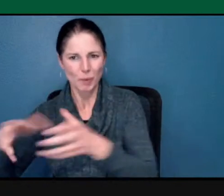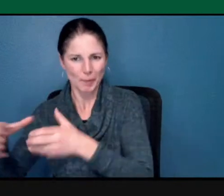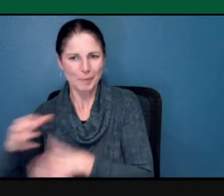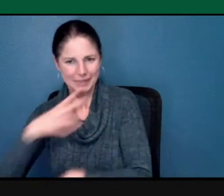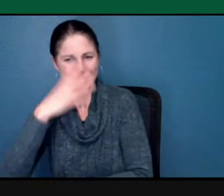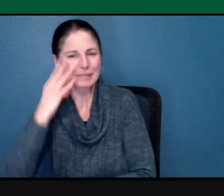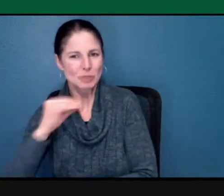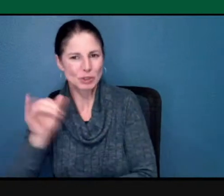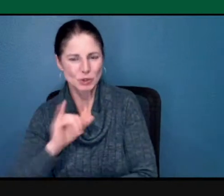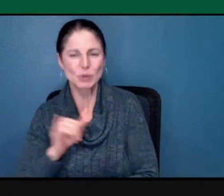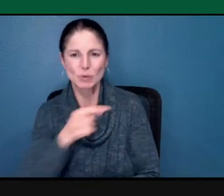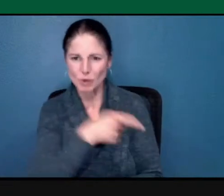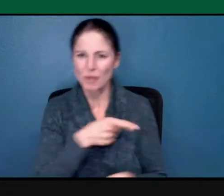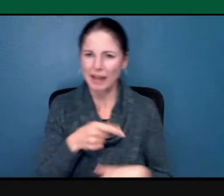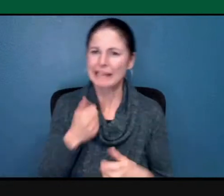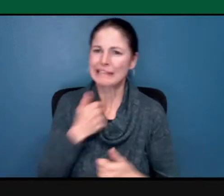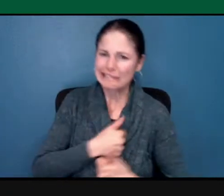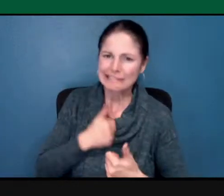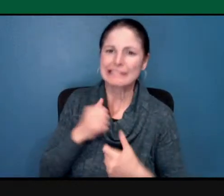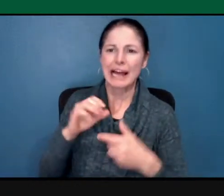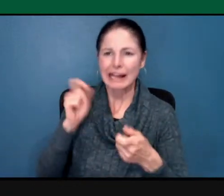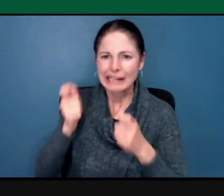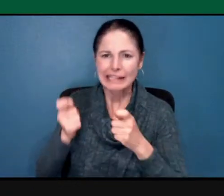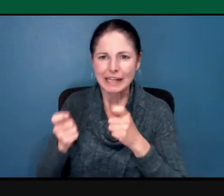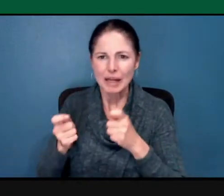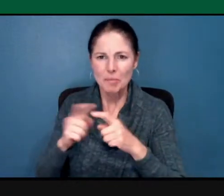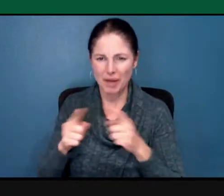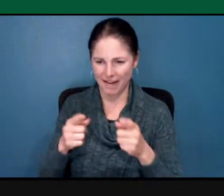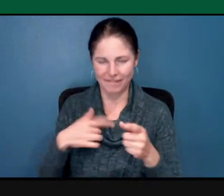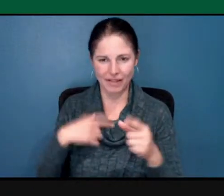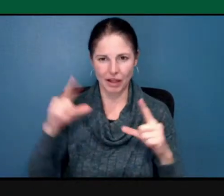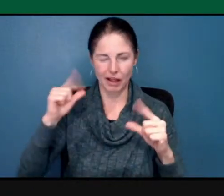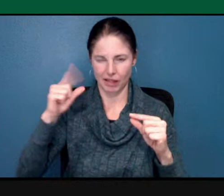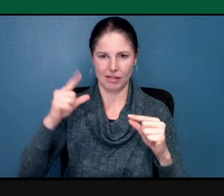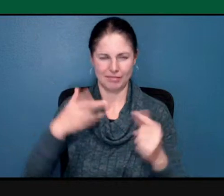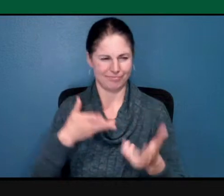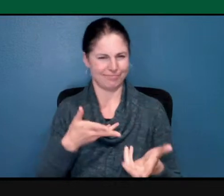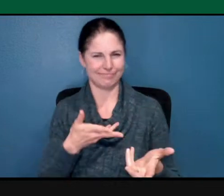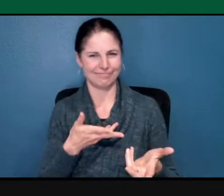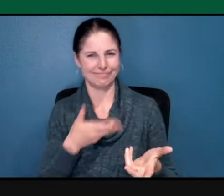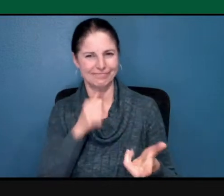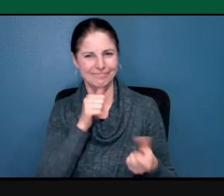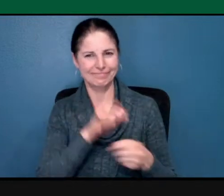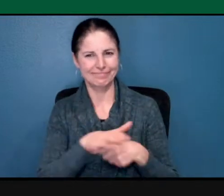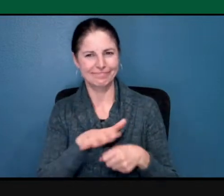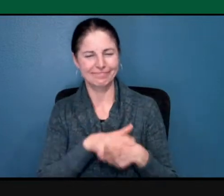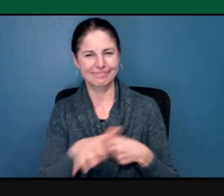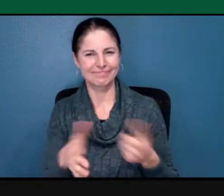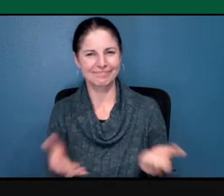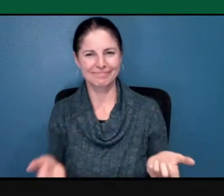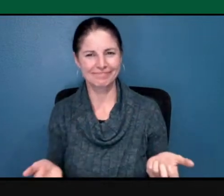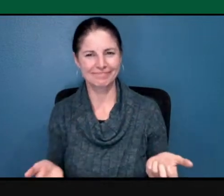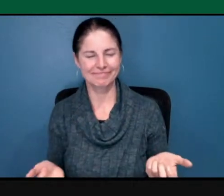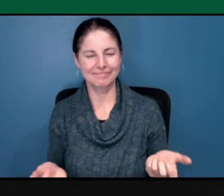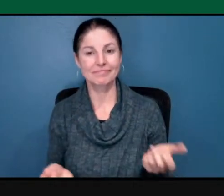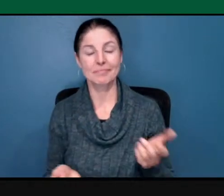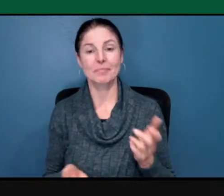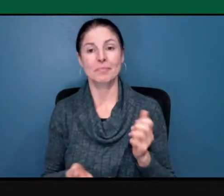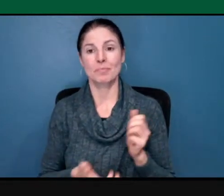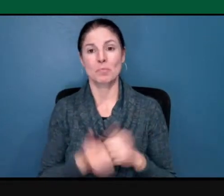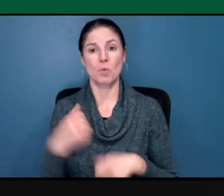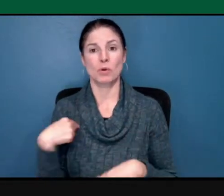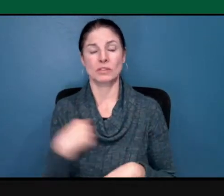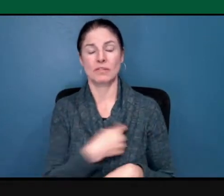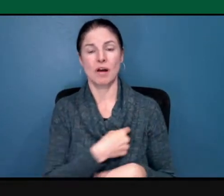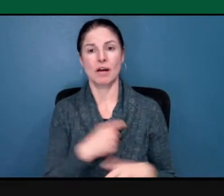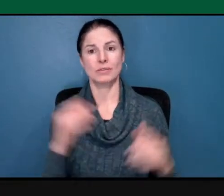only lasted a second. I think it was like a split second. Most of us were very hopeful.